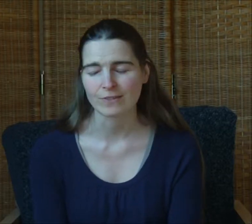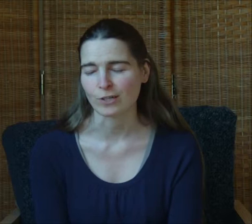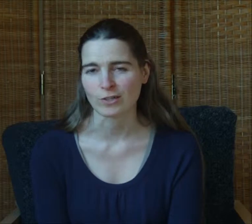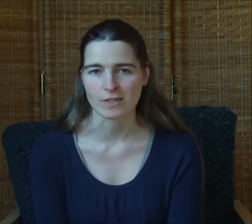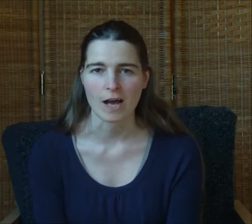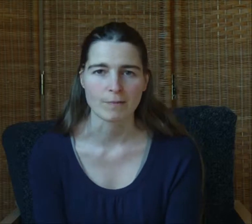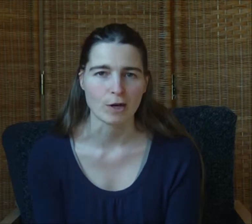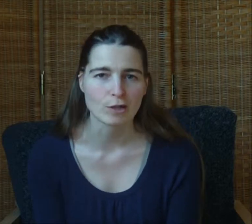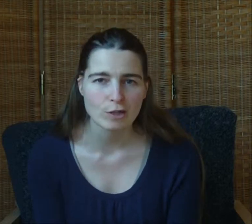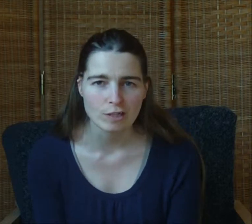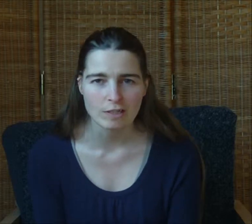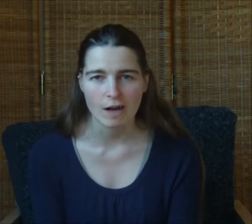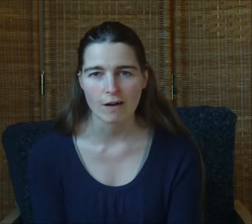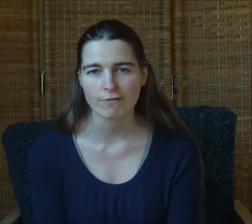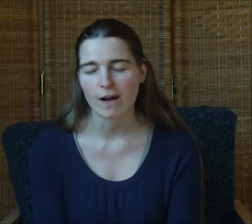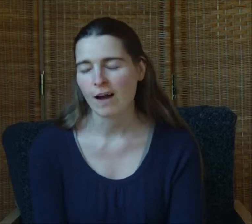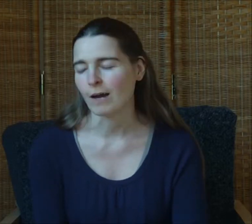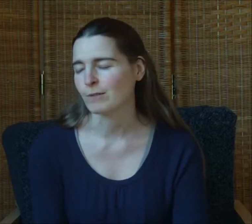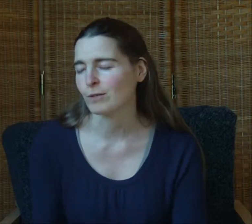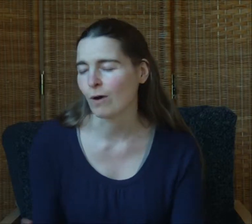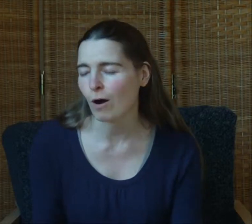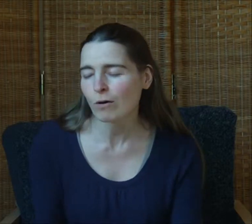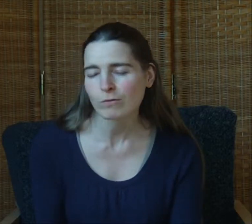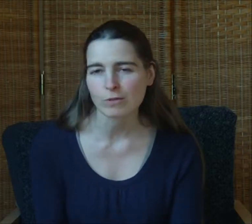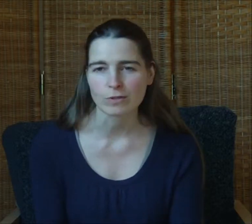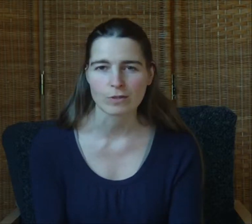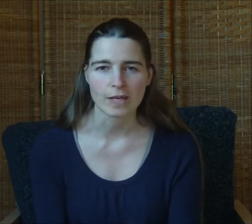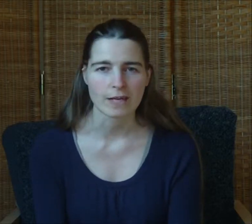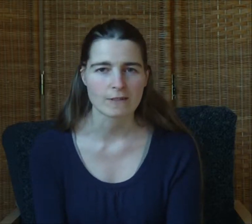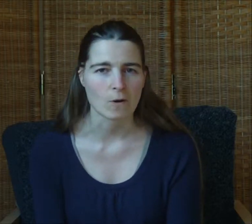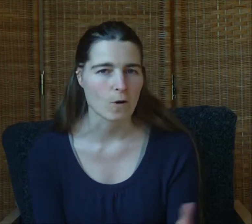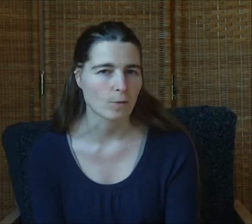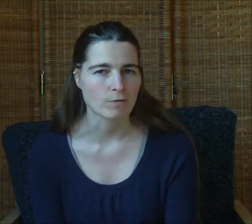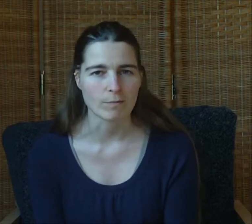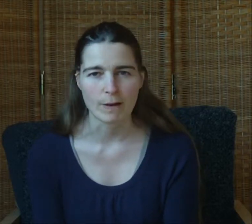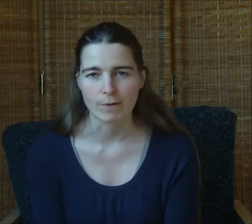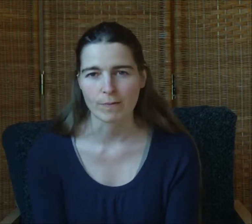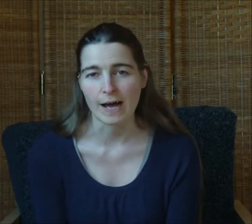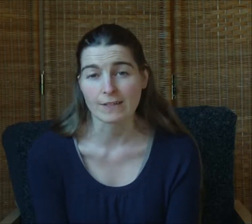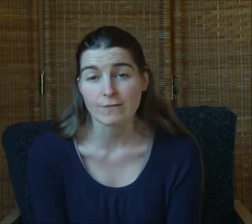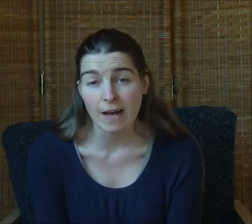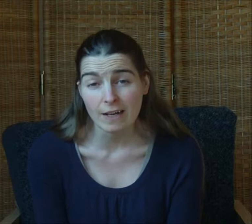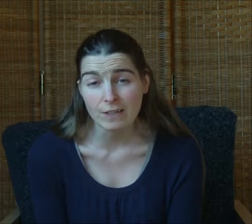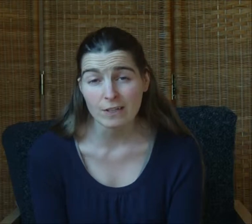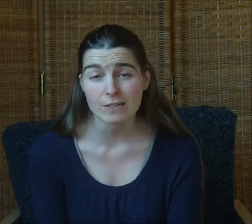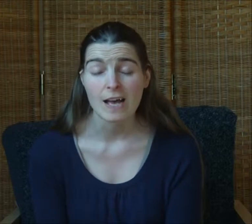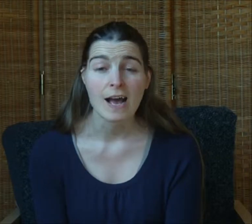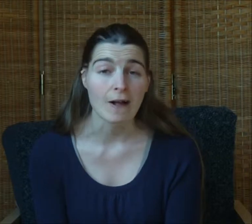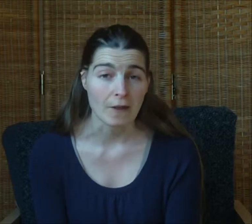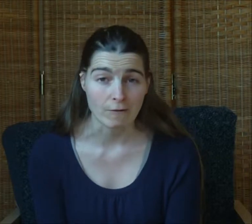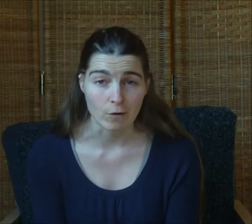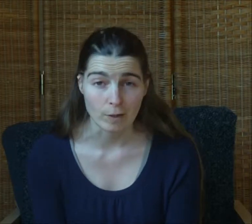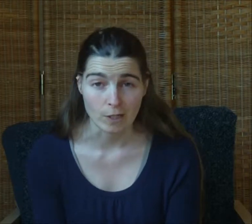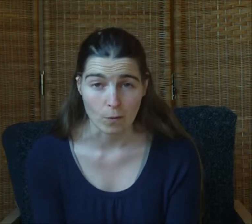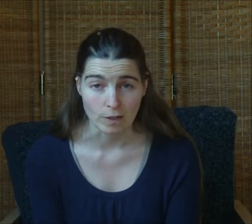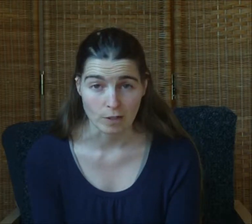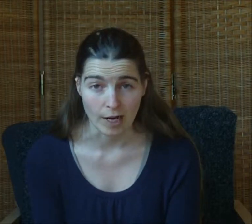such as I'm not good enough, I'm too old to do this or we remember past failures and therefore we don't want to try